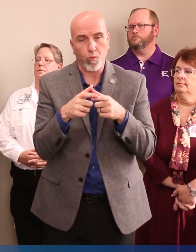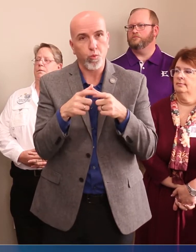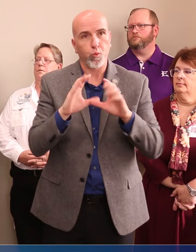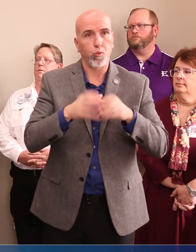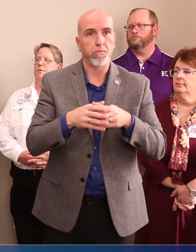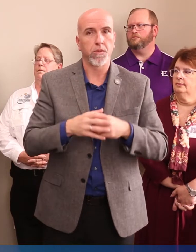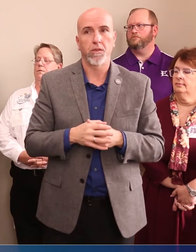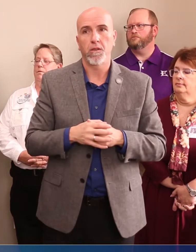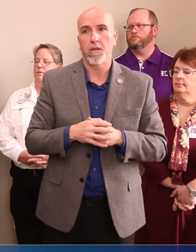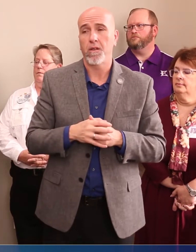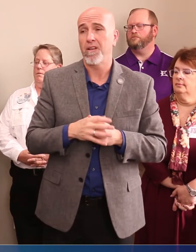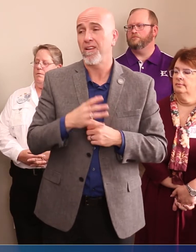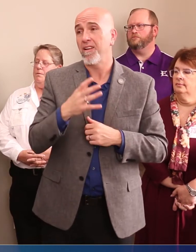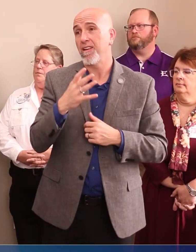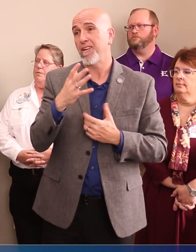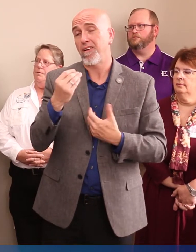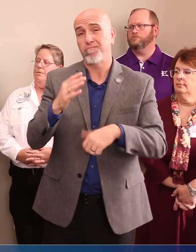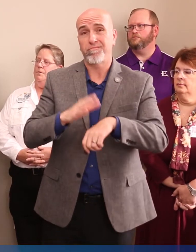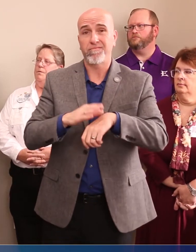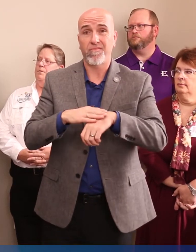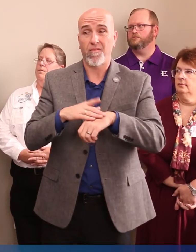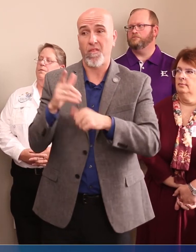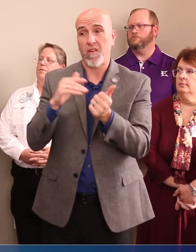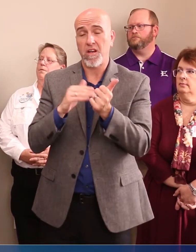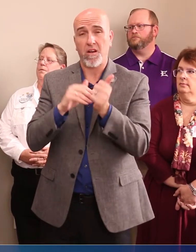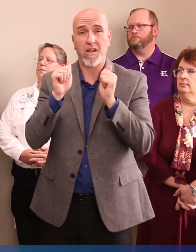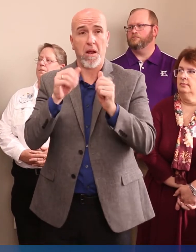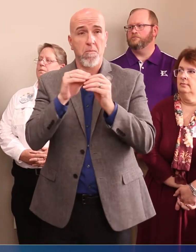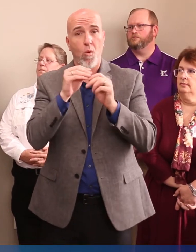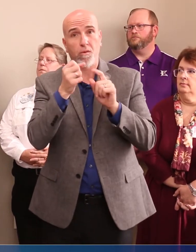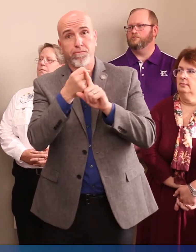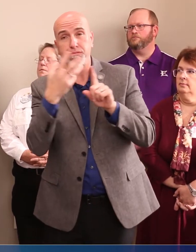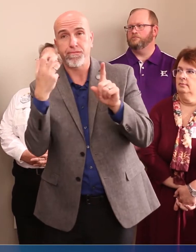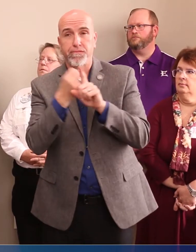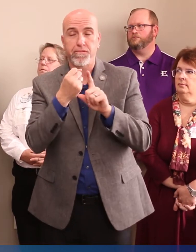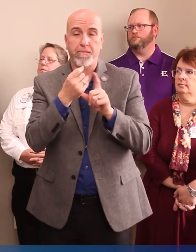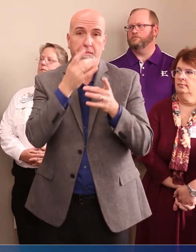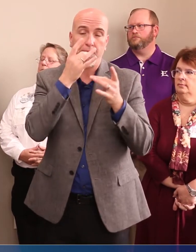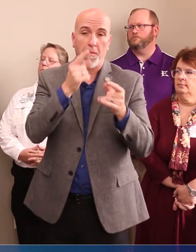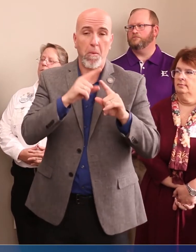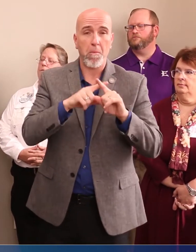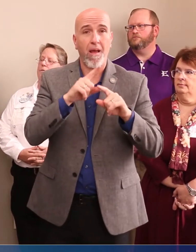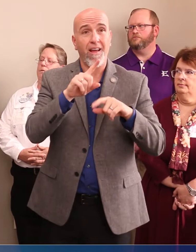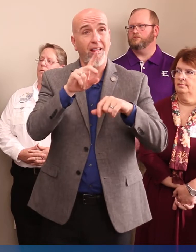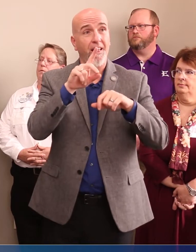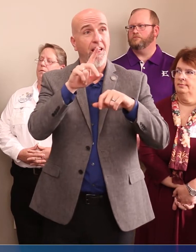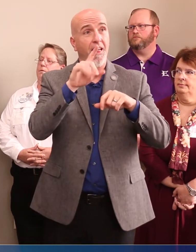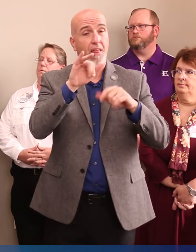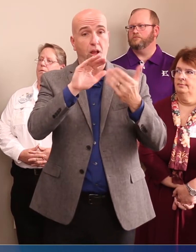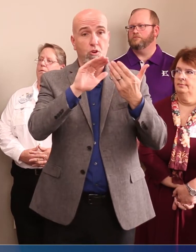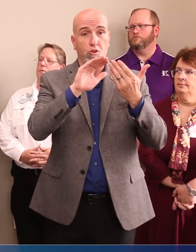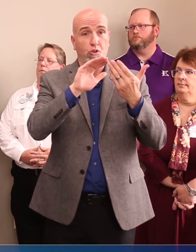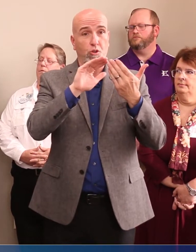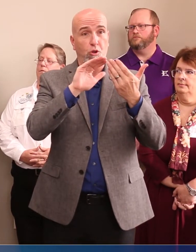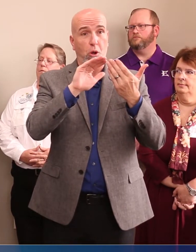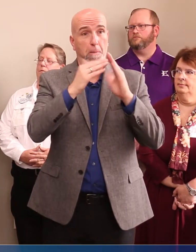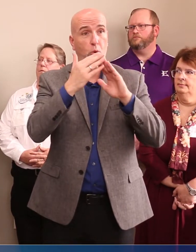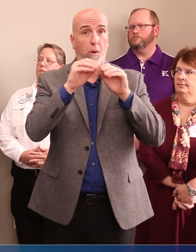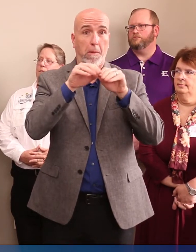than that. And by the way, the doctor will tell you more eloquently than I can, but the nature of a communicable disease